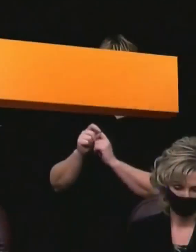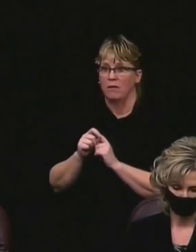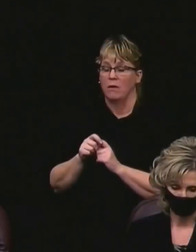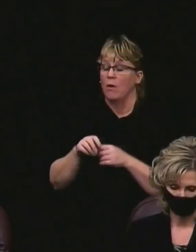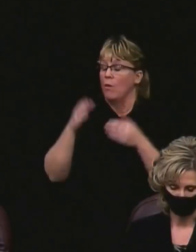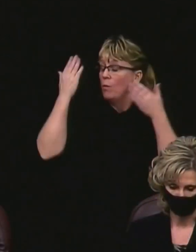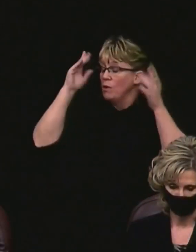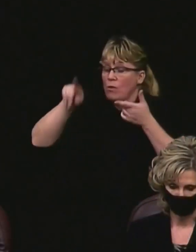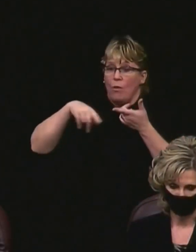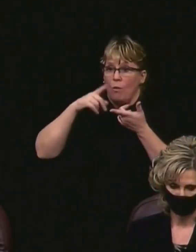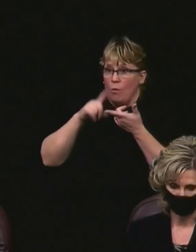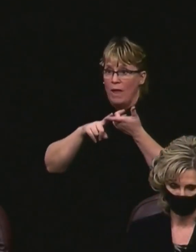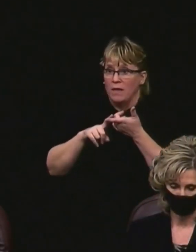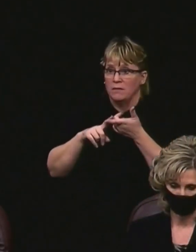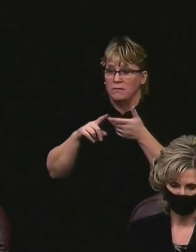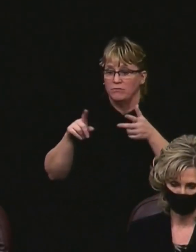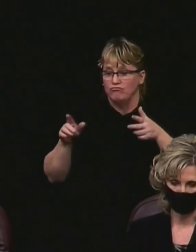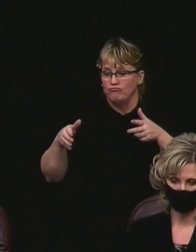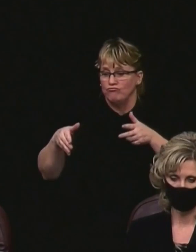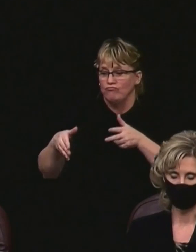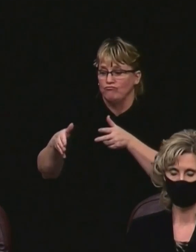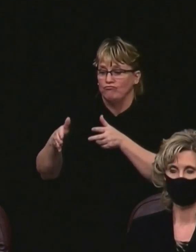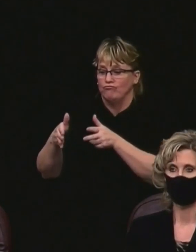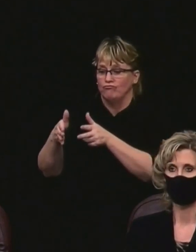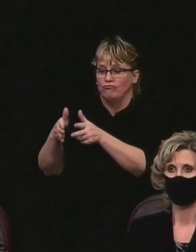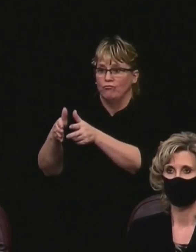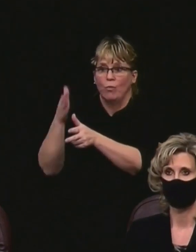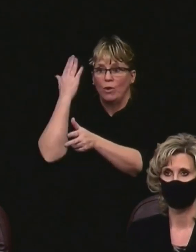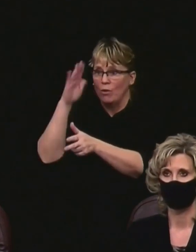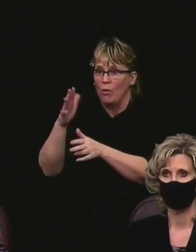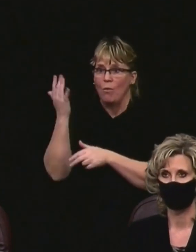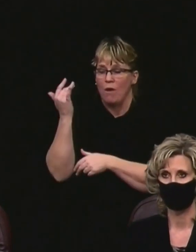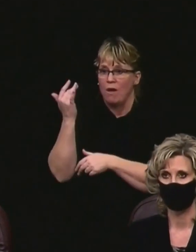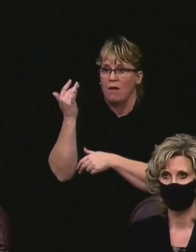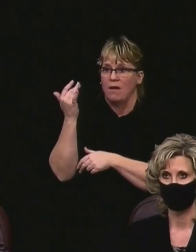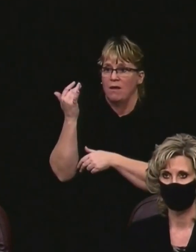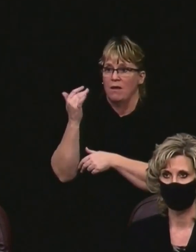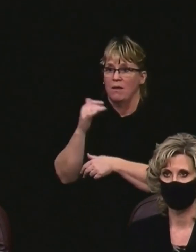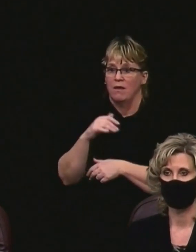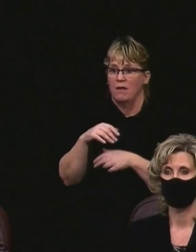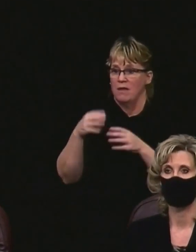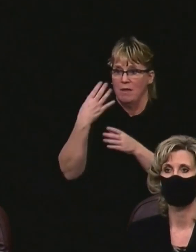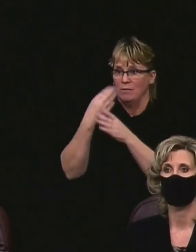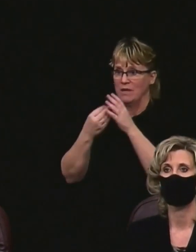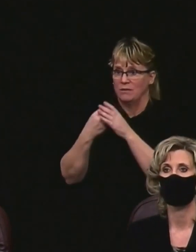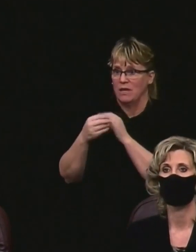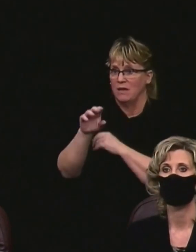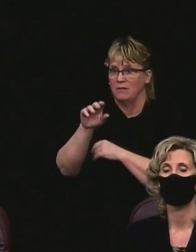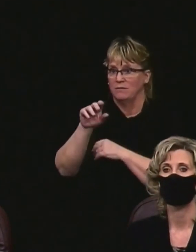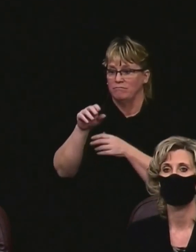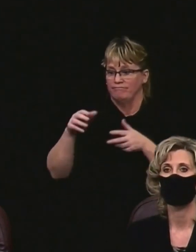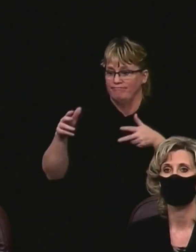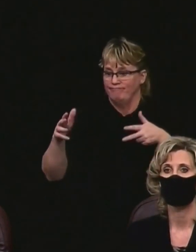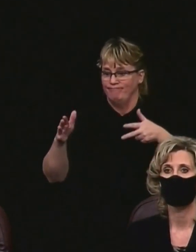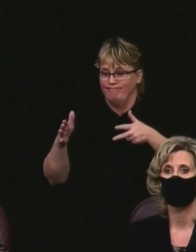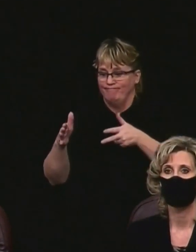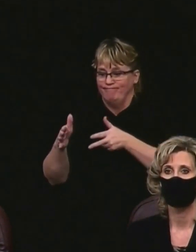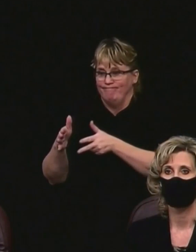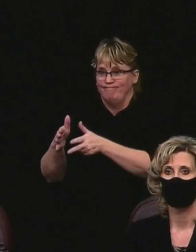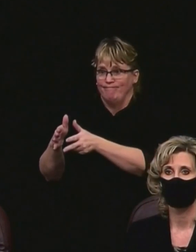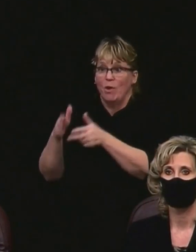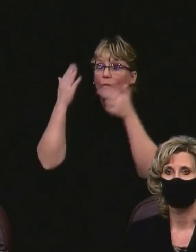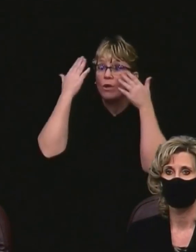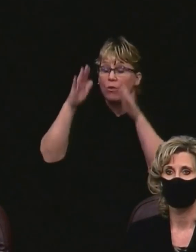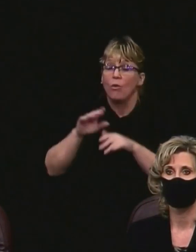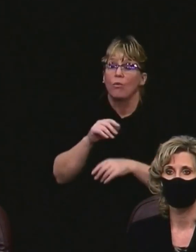not know when Ravensburg left the lane of travel. We do not know why Ravensburg was outside the lane of travel. We do not know